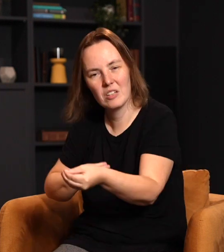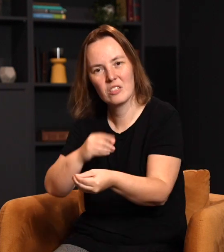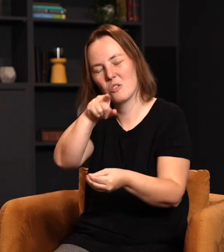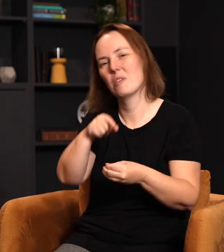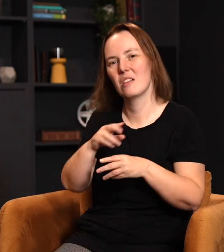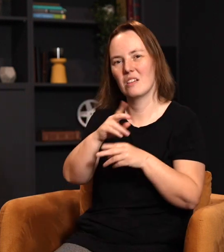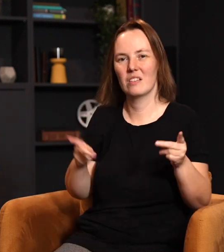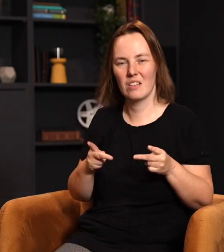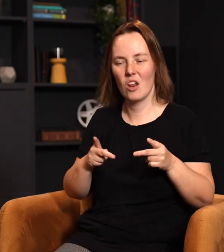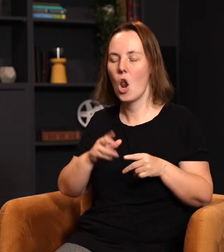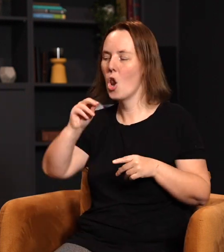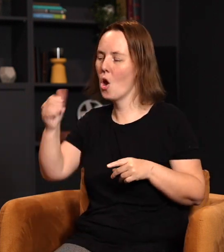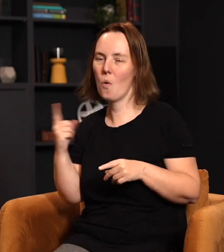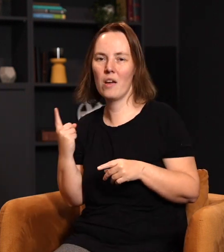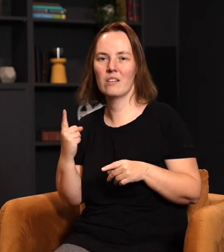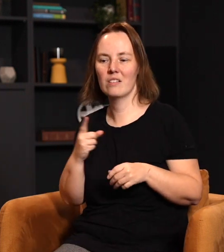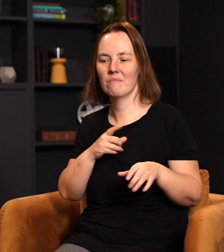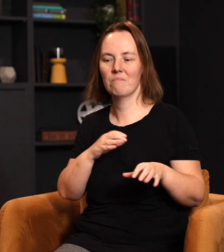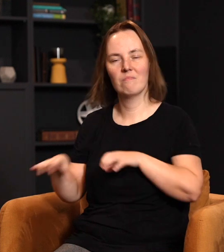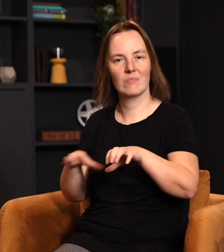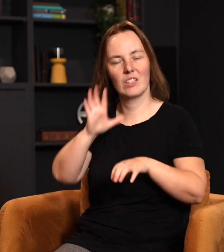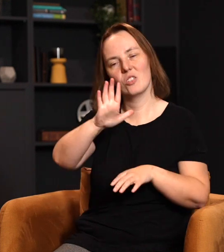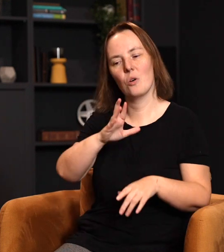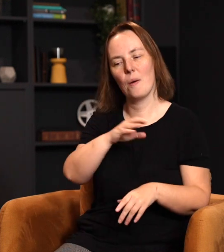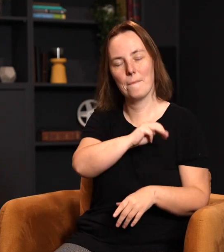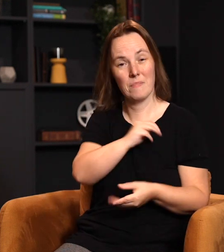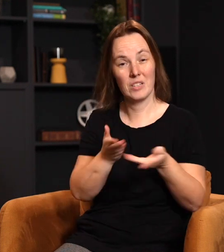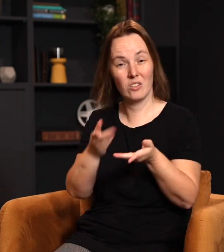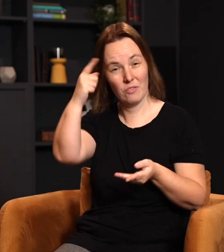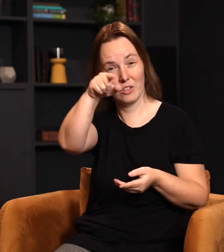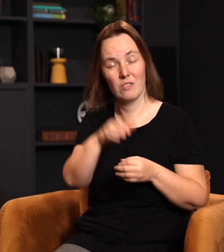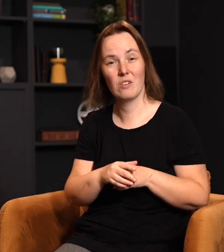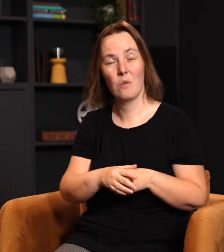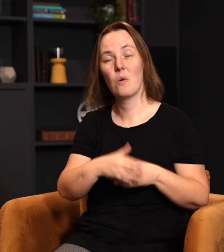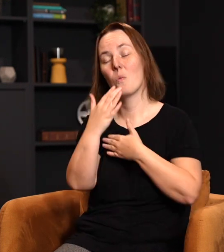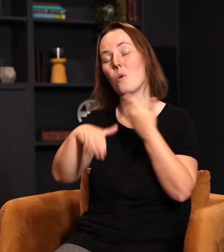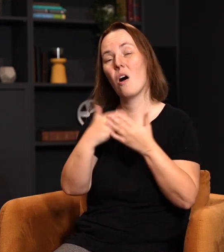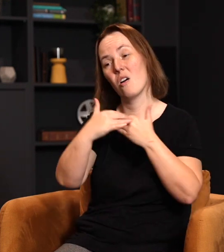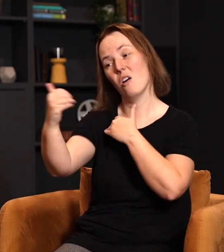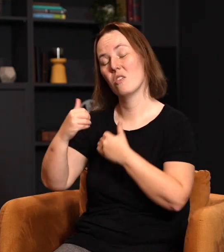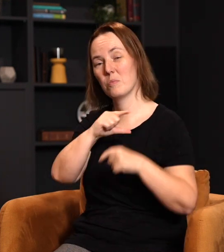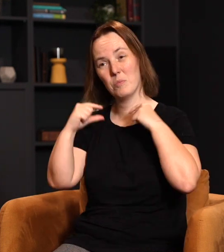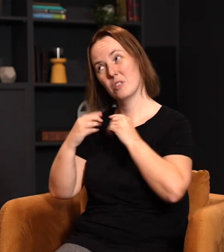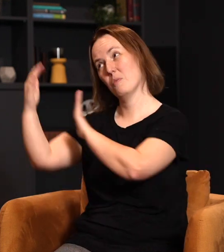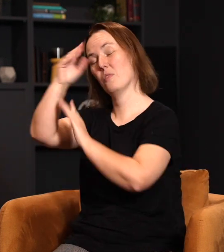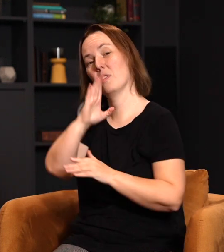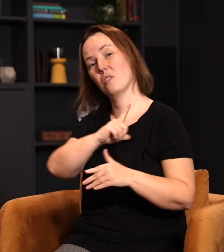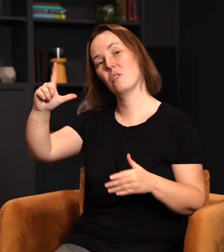one substitutes for you. No one does your ministry for you. Every one of us are called to be priests before the Lord. We see that same doctrine